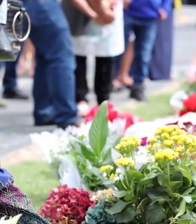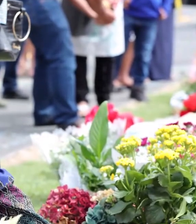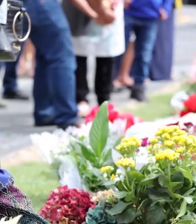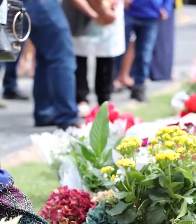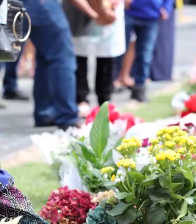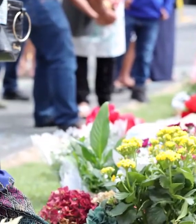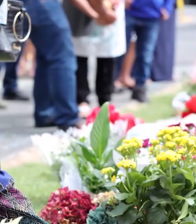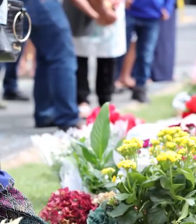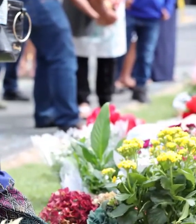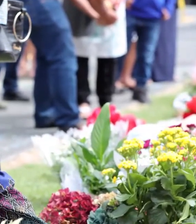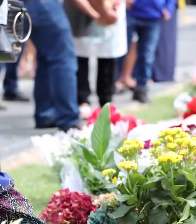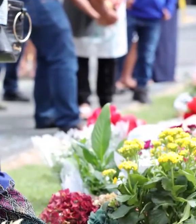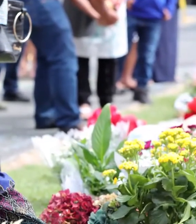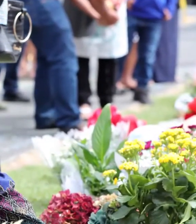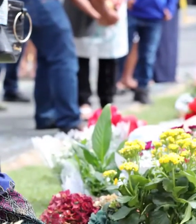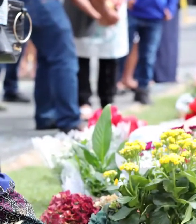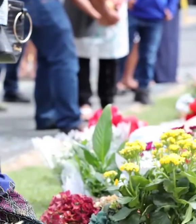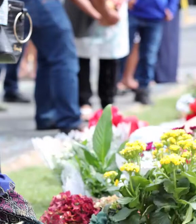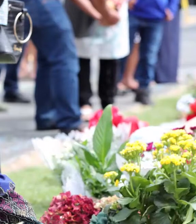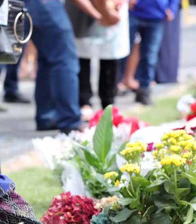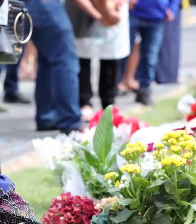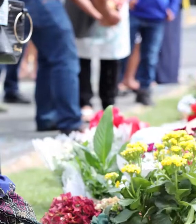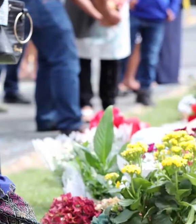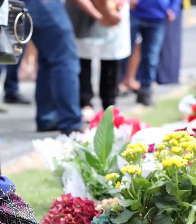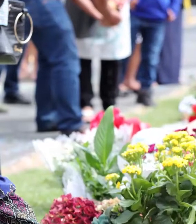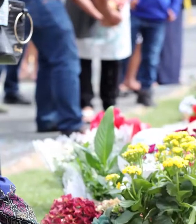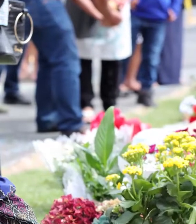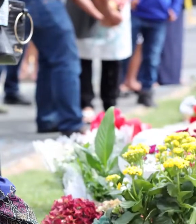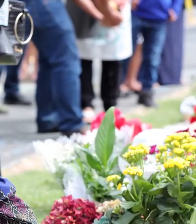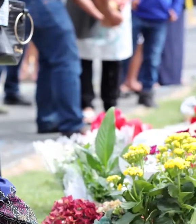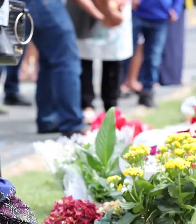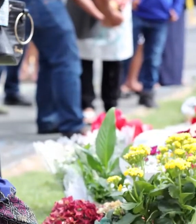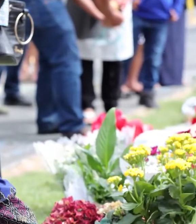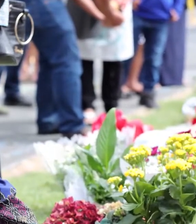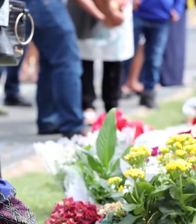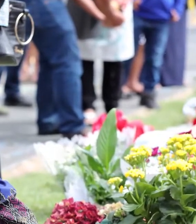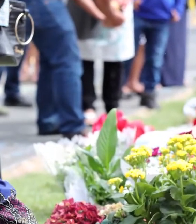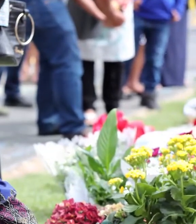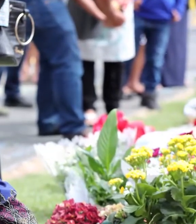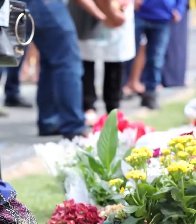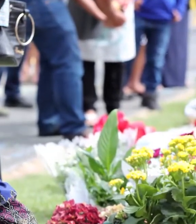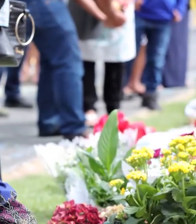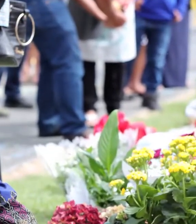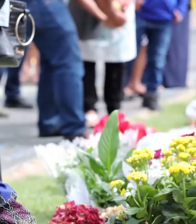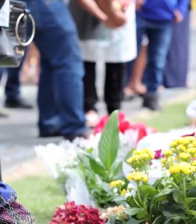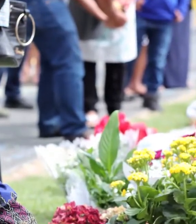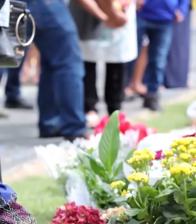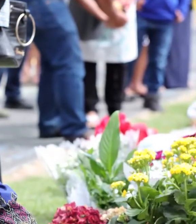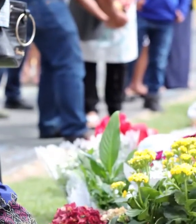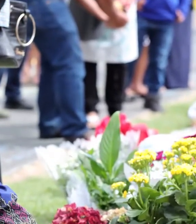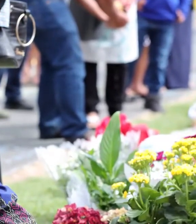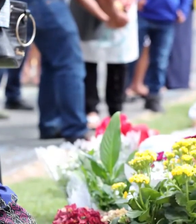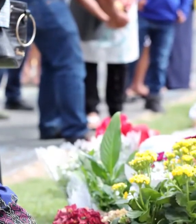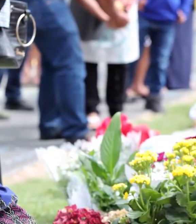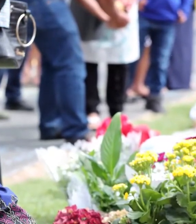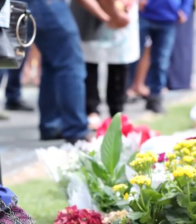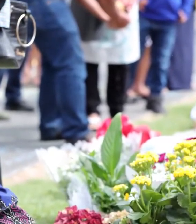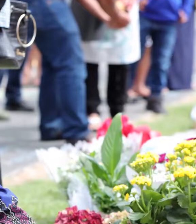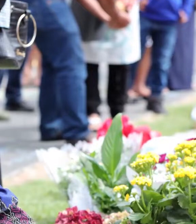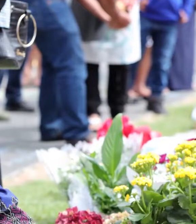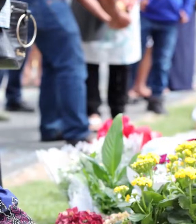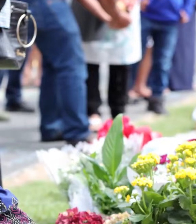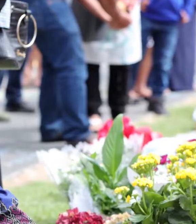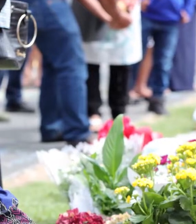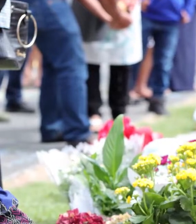immigration status is not a factor. It is based on the event happening here in New Zealand. In an event such as this,